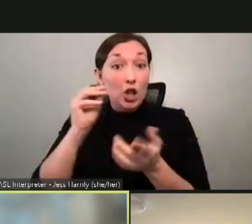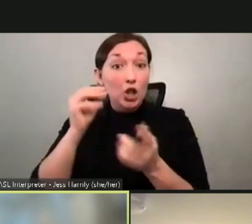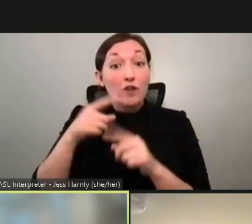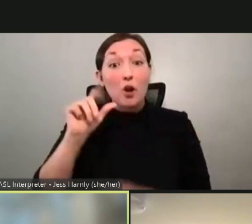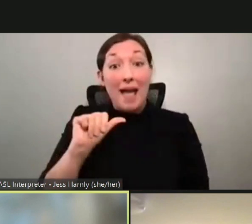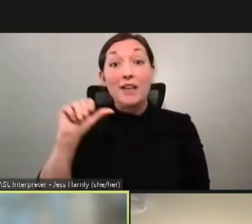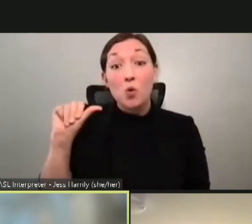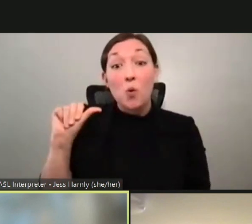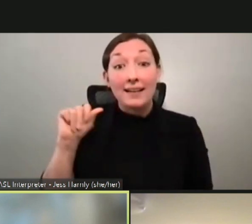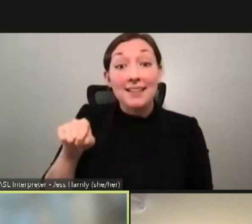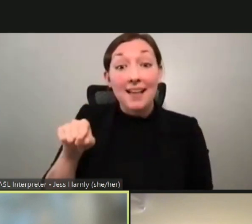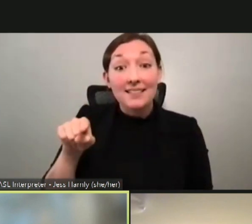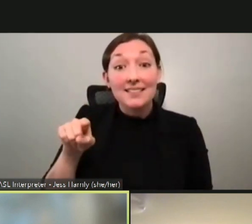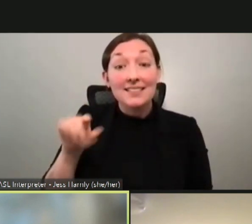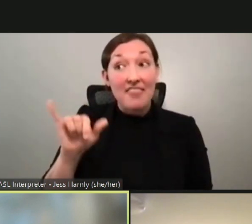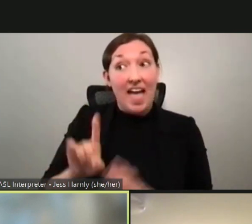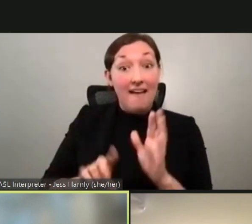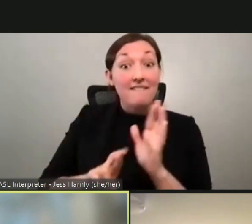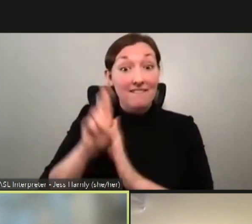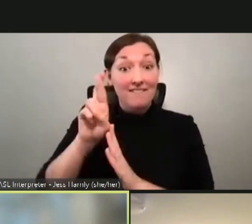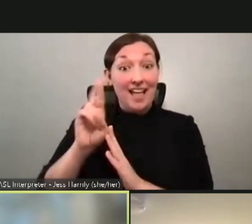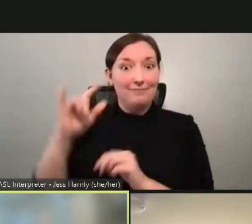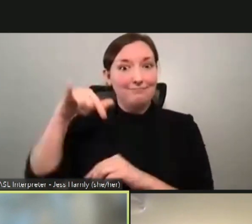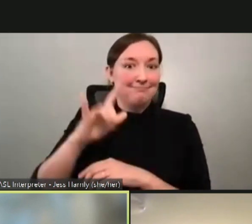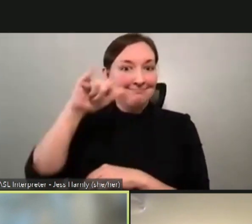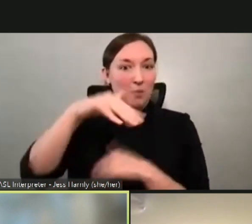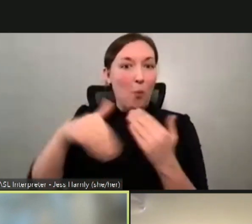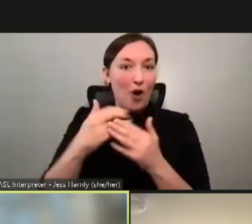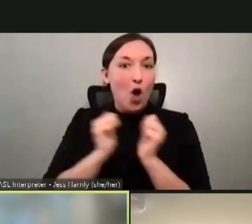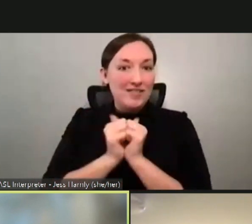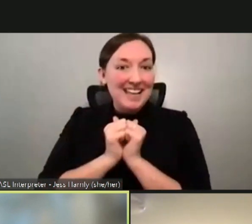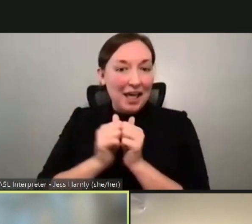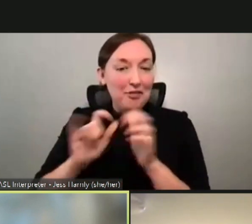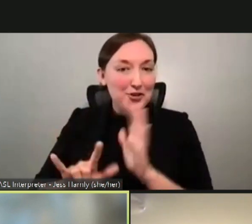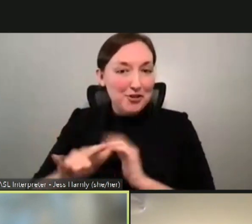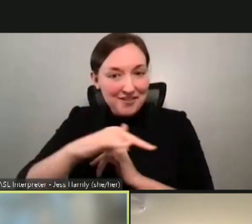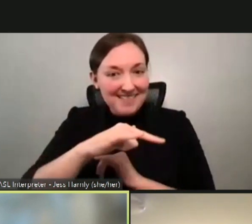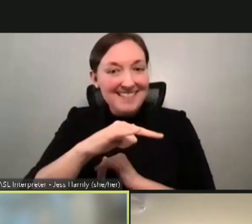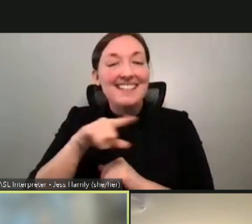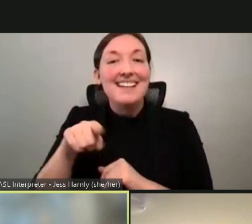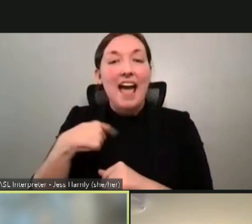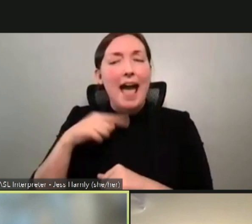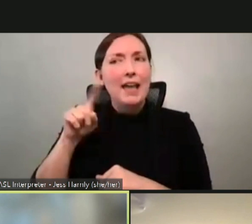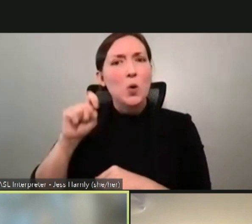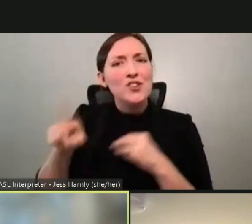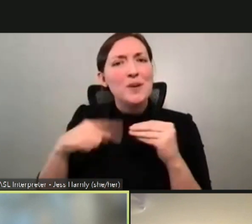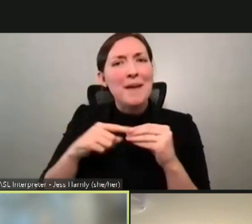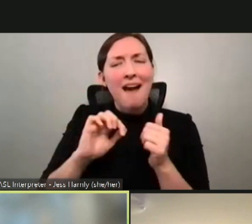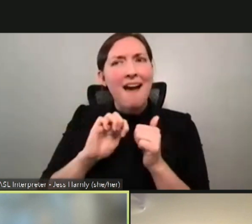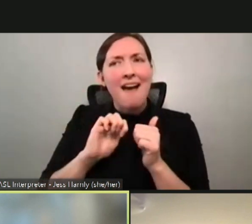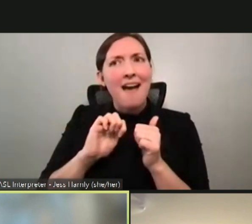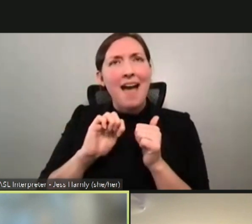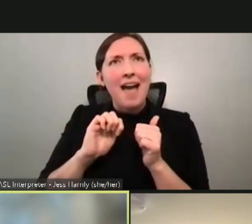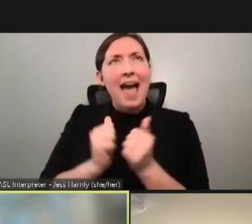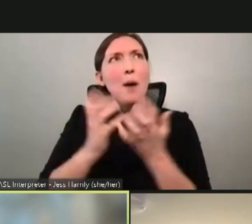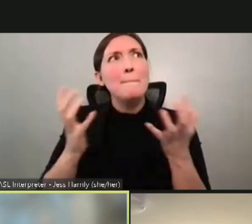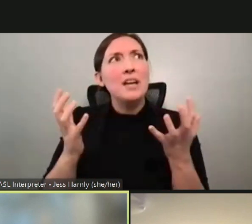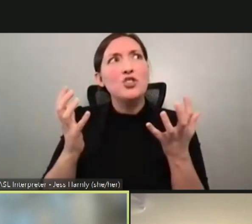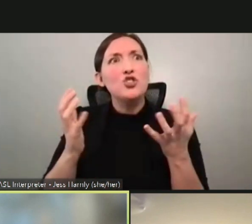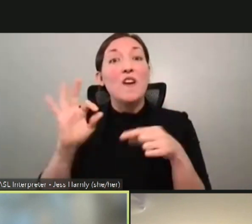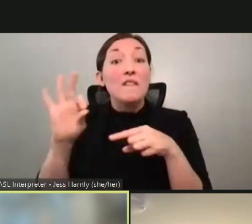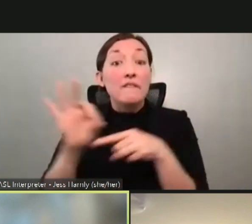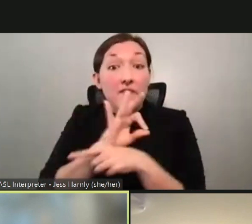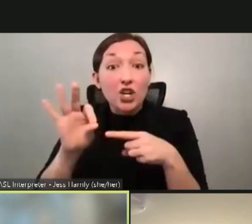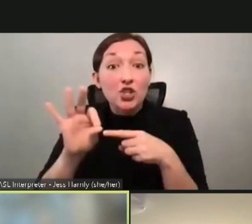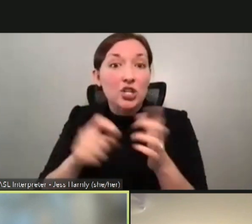Access flight that we all took together was a question about how, how much function